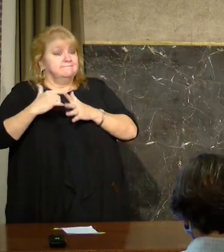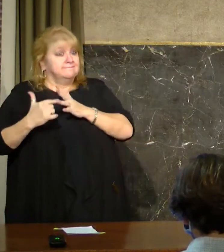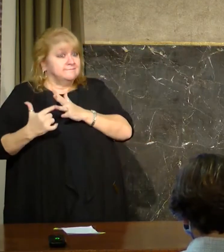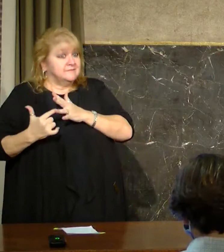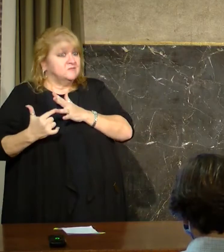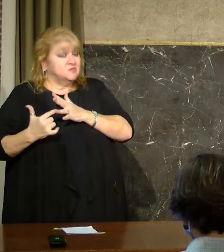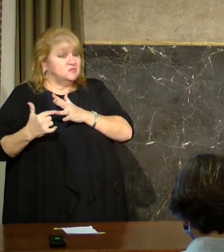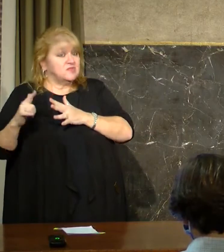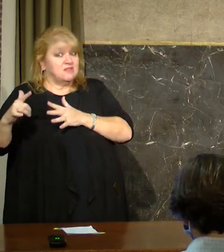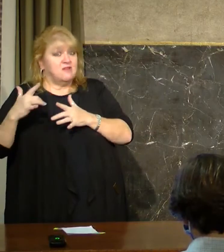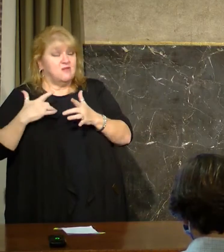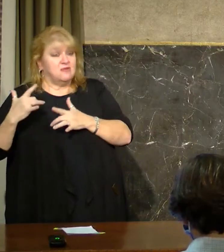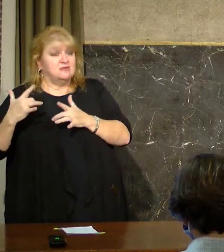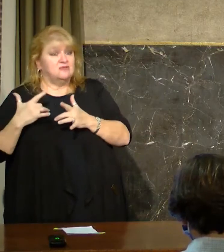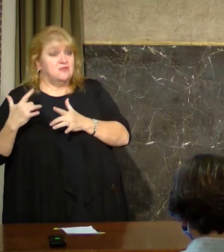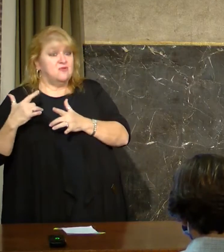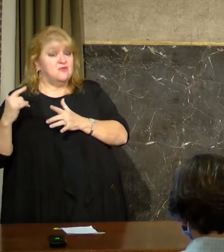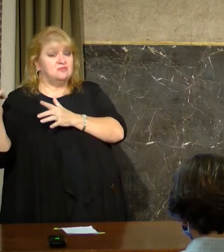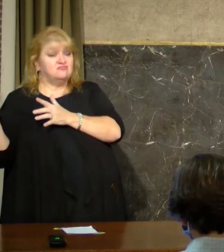They're working extremely hard.